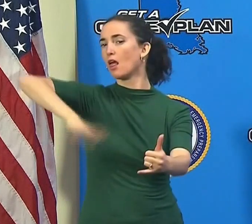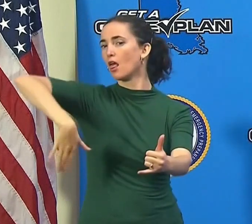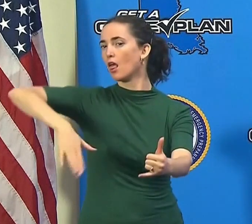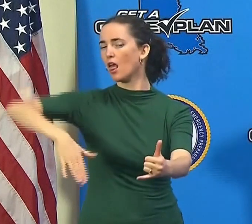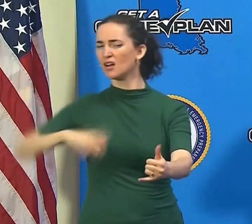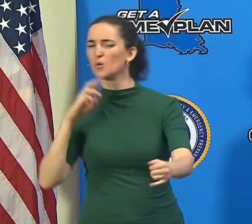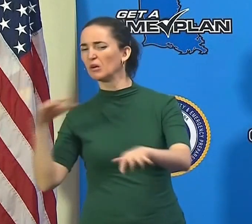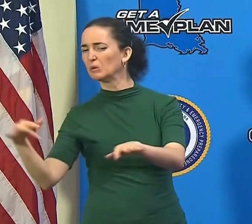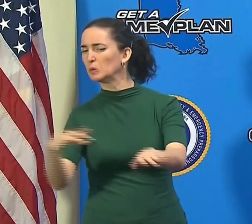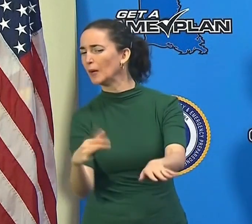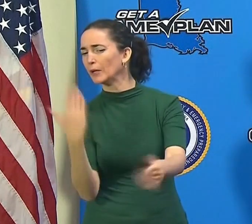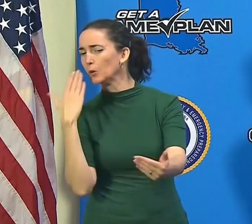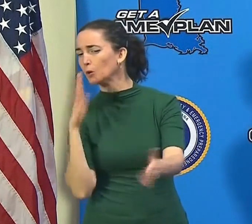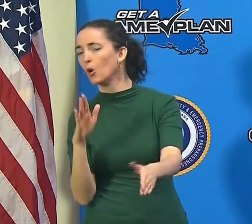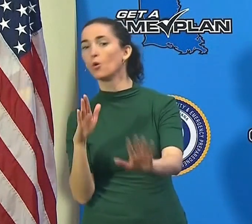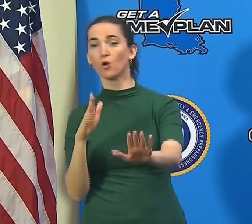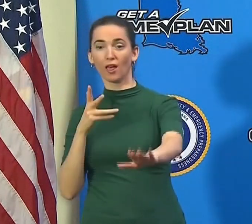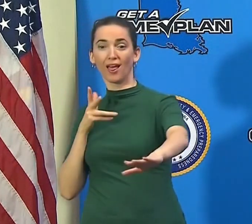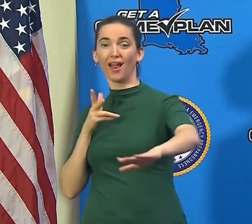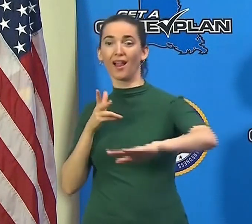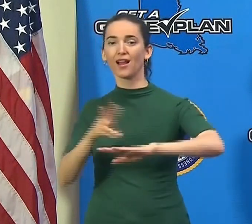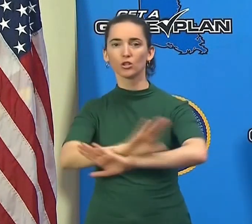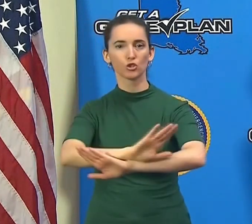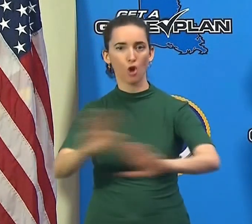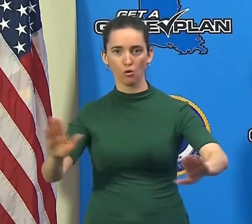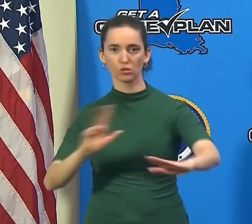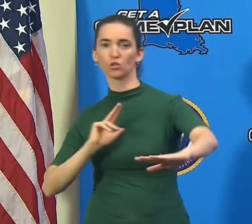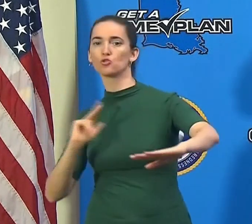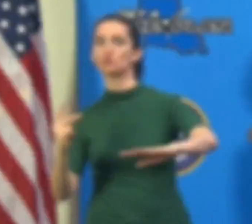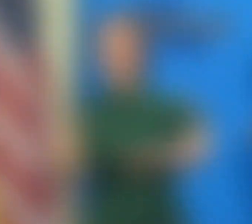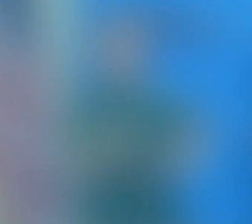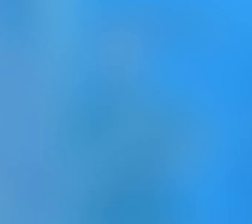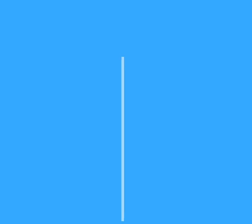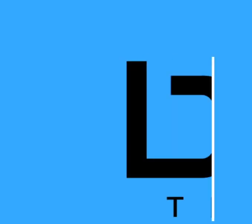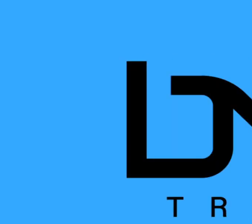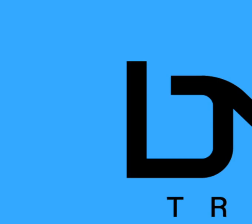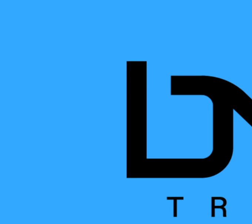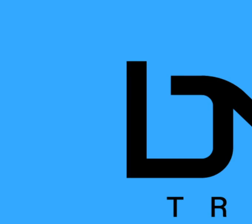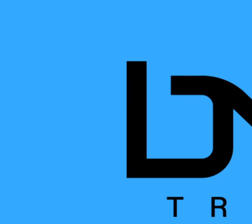the current is, do not drive through it. Turn around. Don't drown.